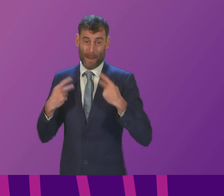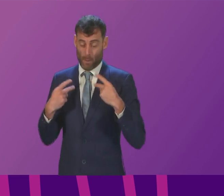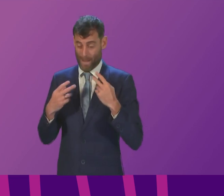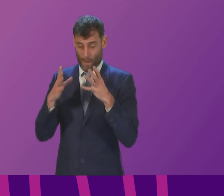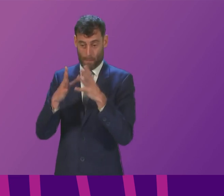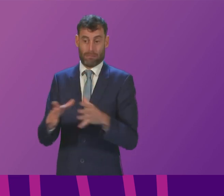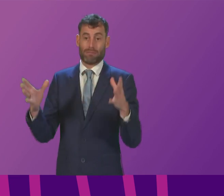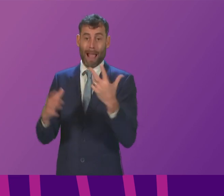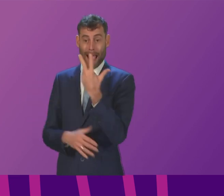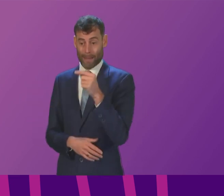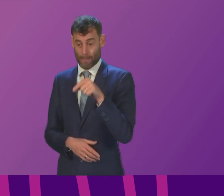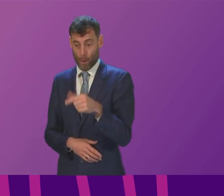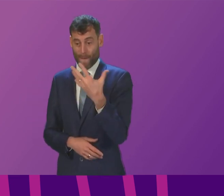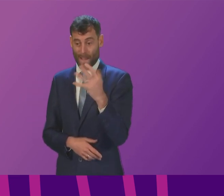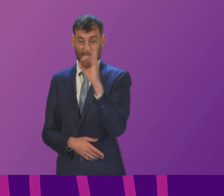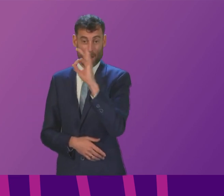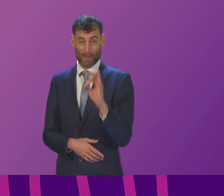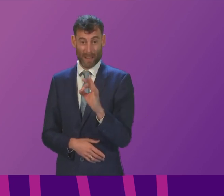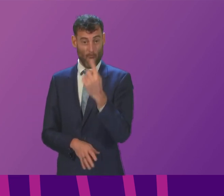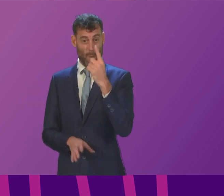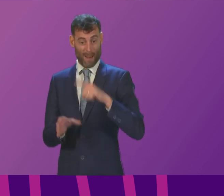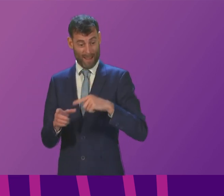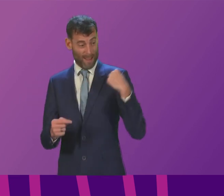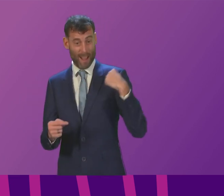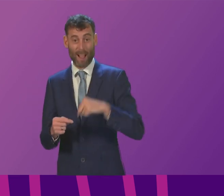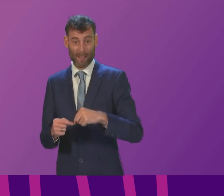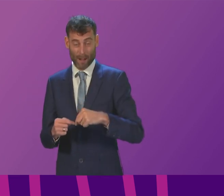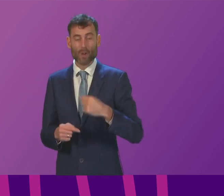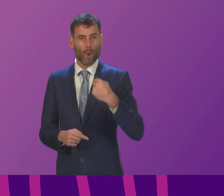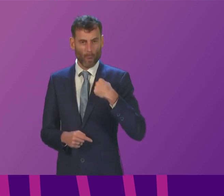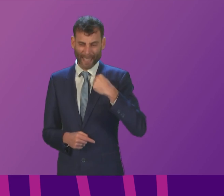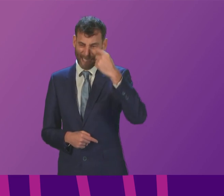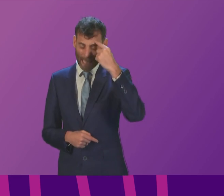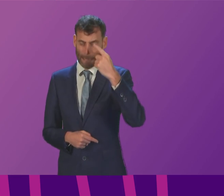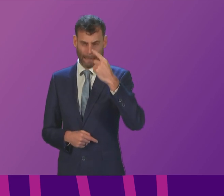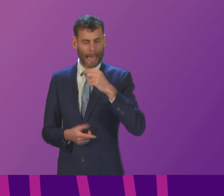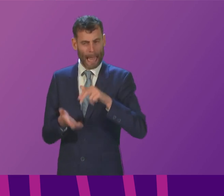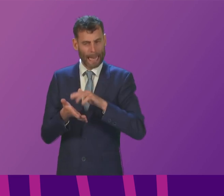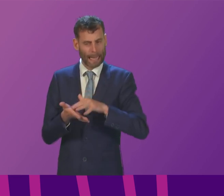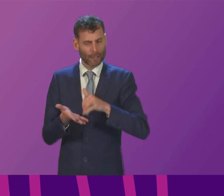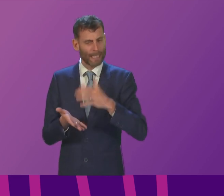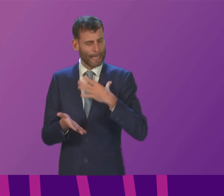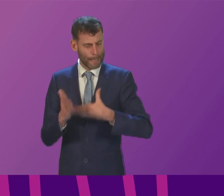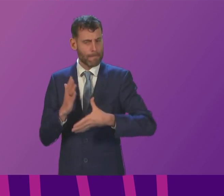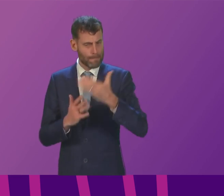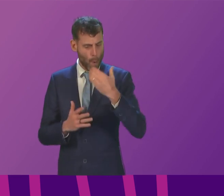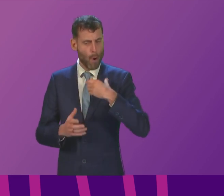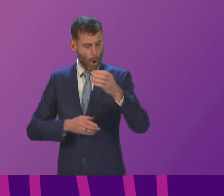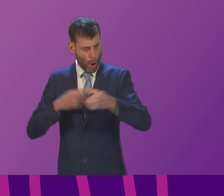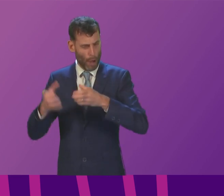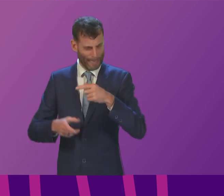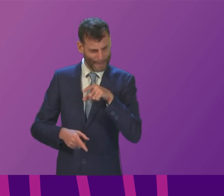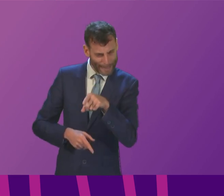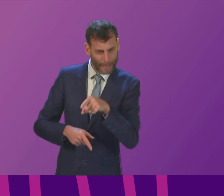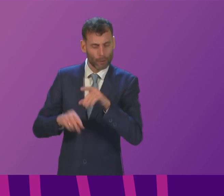this year so that is what we are doing we are recognising the acute challenges in our national health service shared by health services